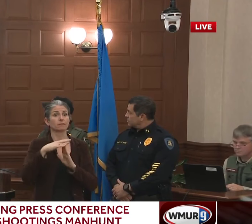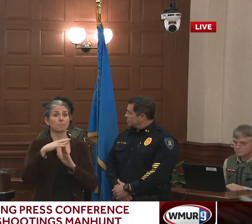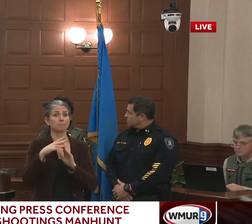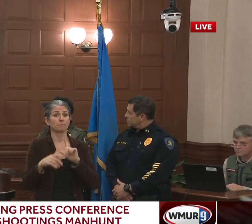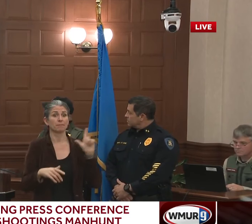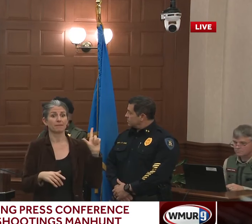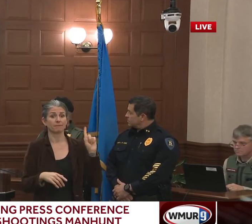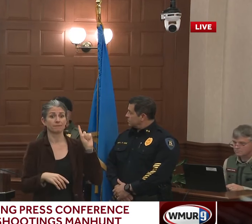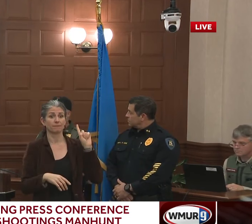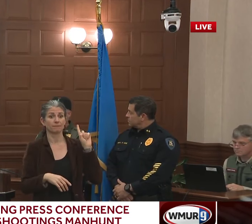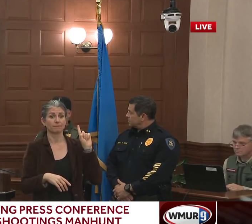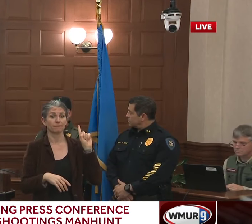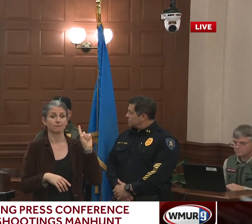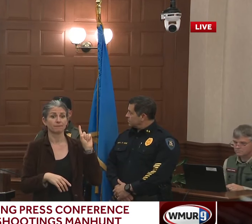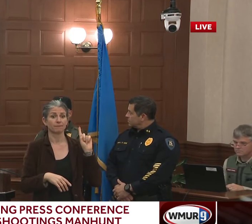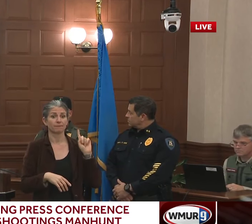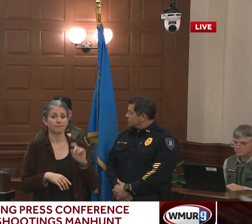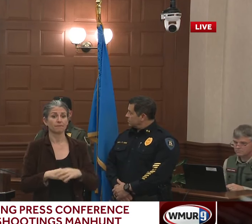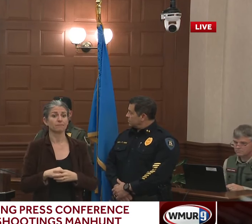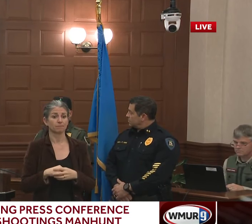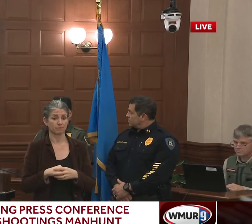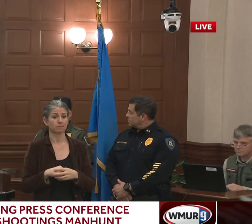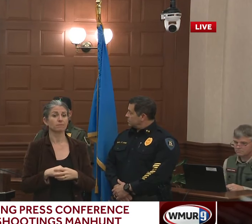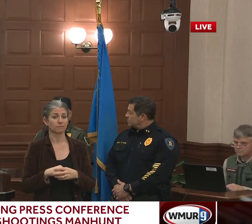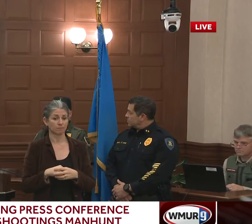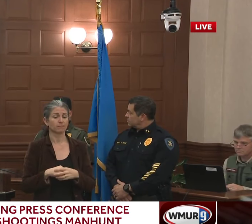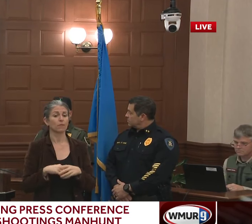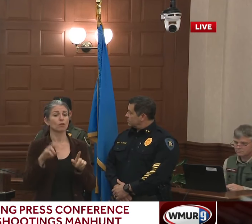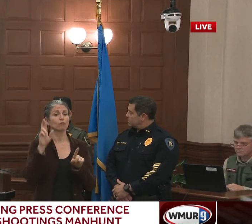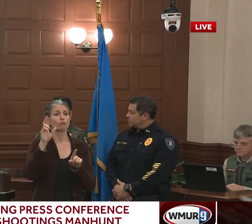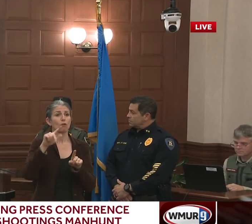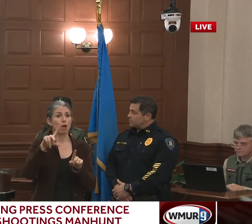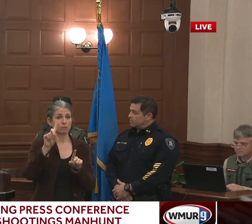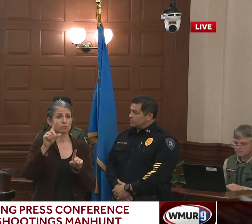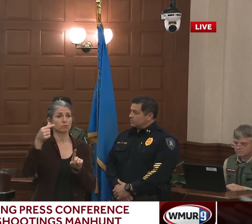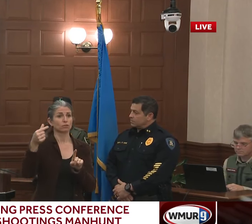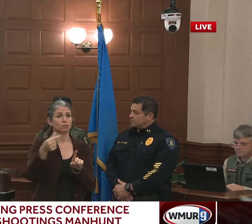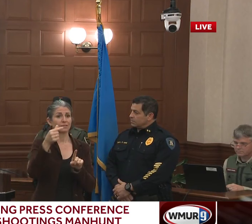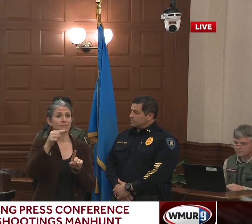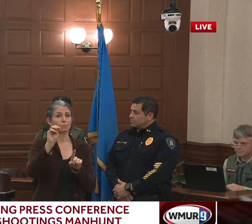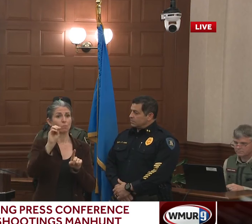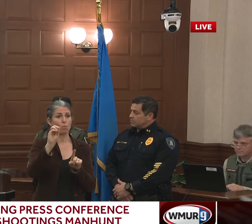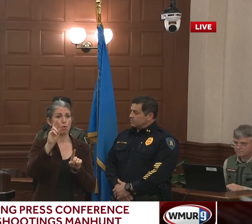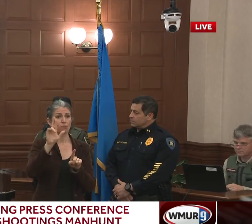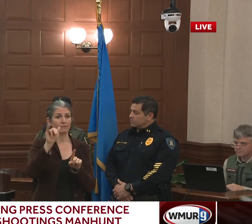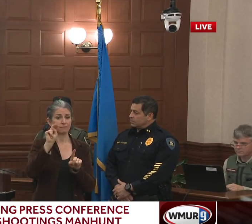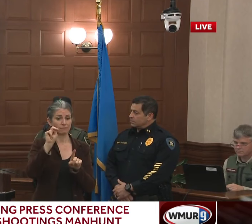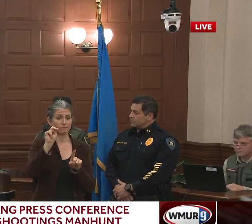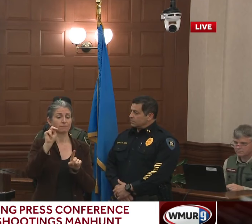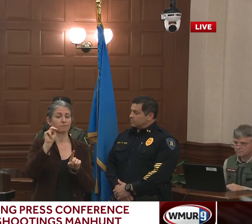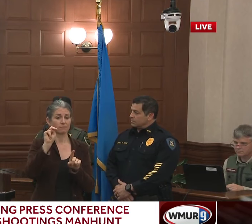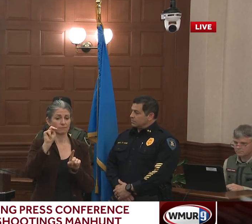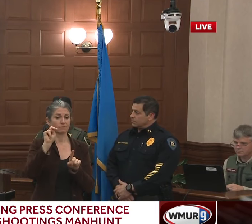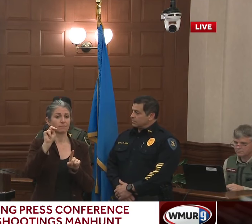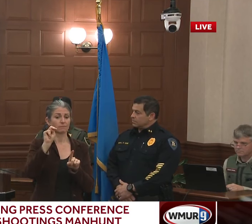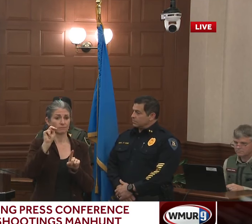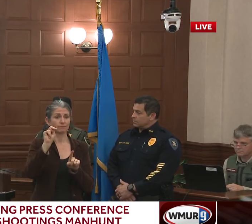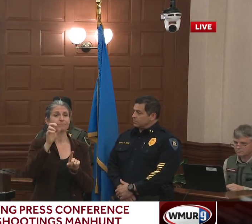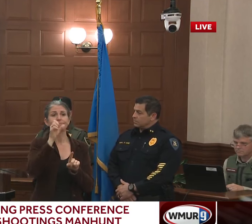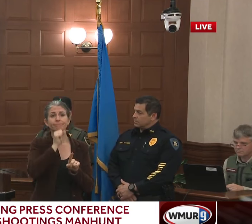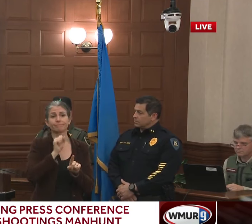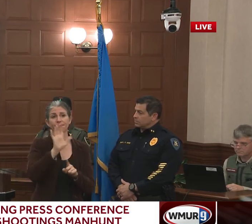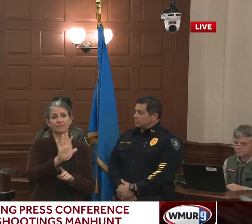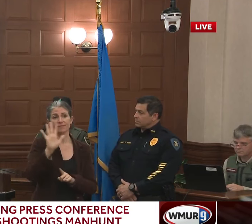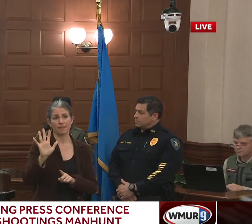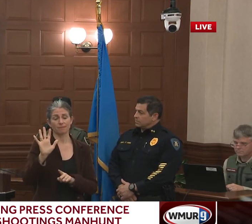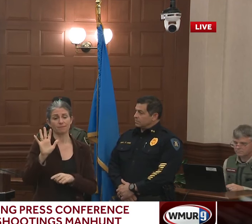and that is Ronald G. Morin, 55. And I won't read the venues. You can put that all together